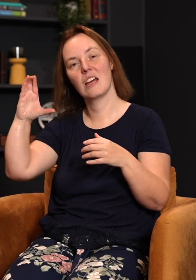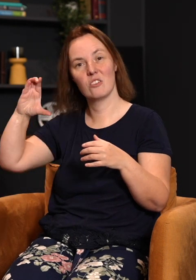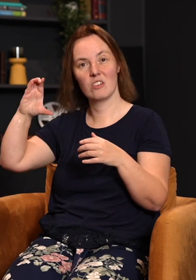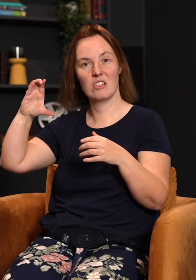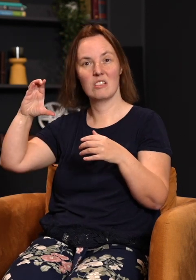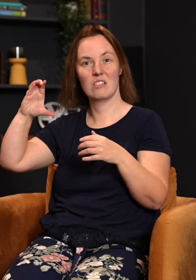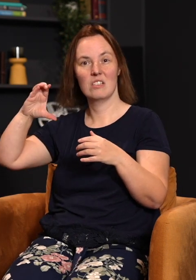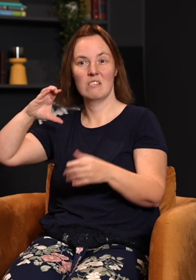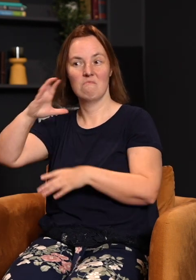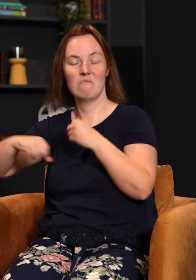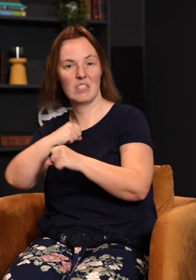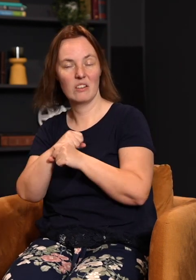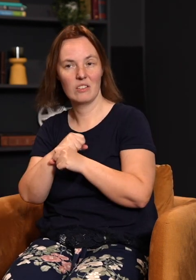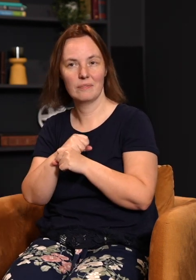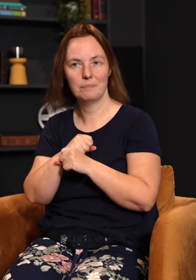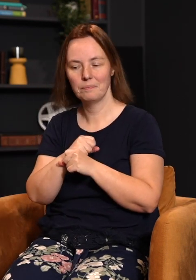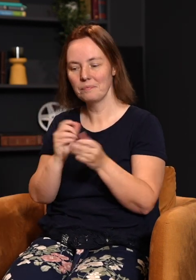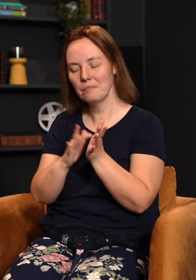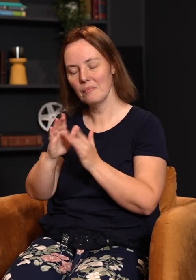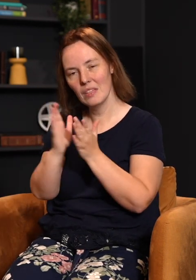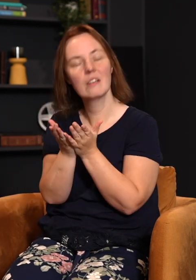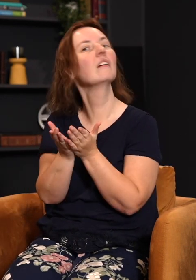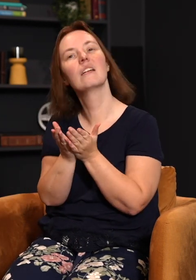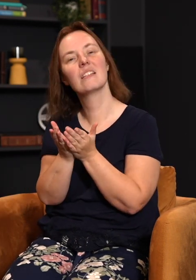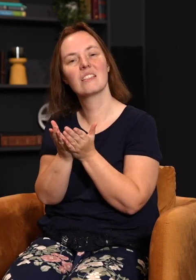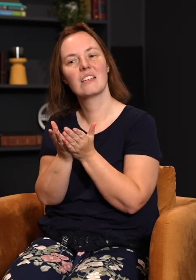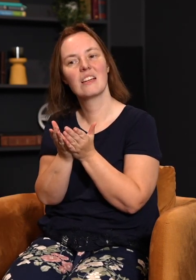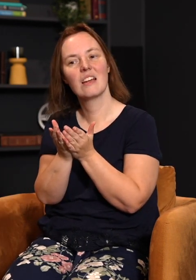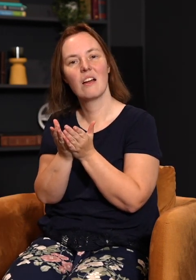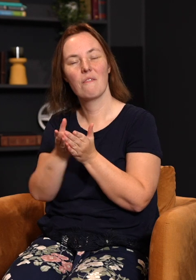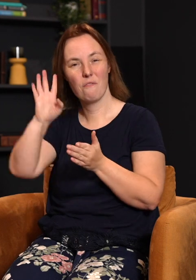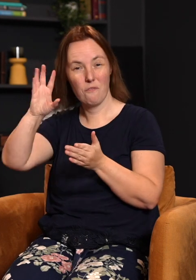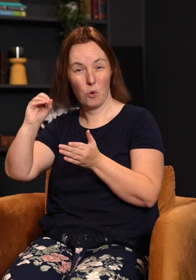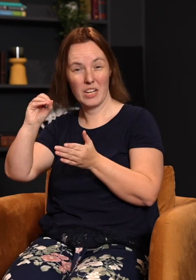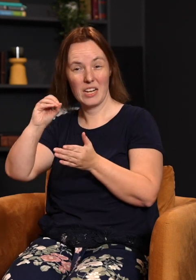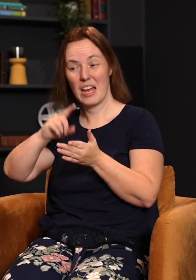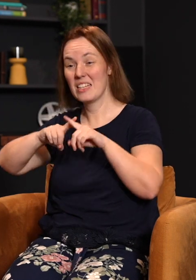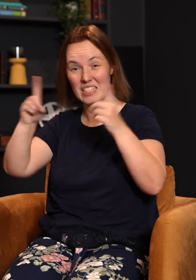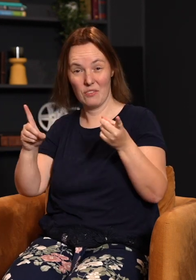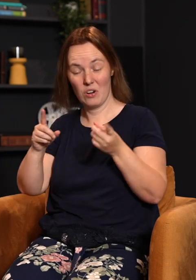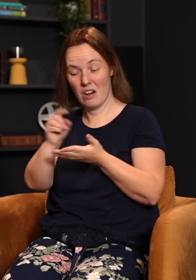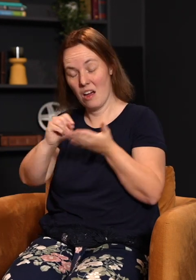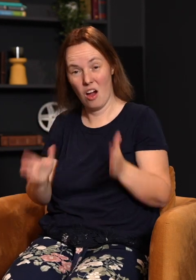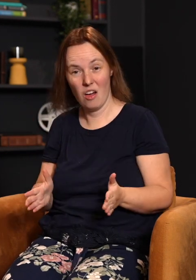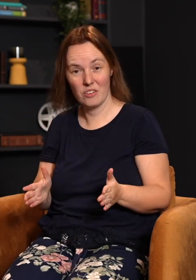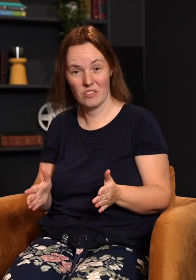and write a book called the Bible. This Bible is a compilation, actually, of 40 different authors over that span of 1,500